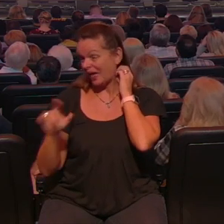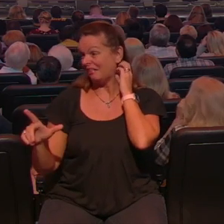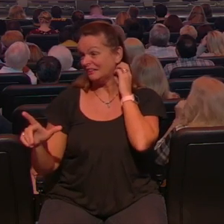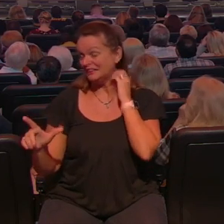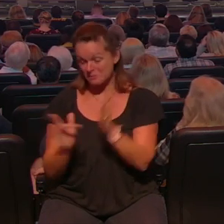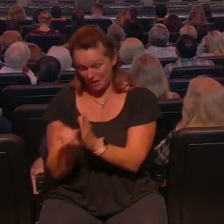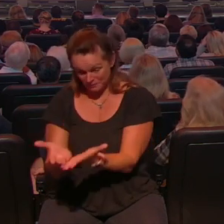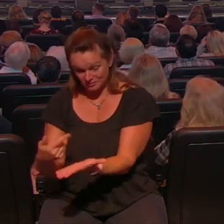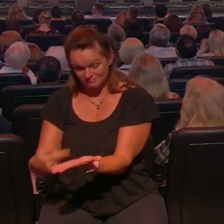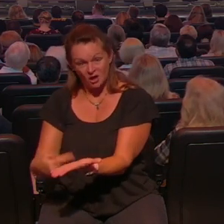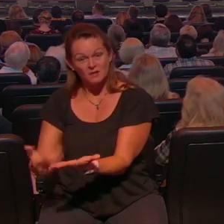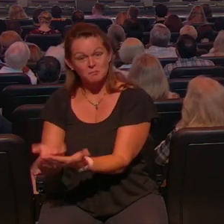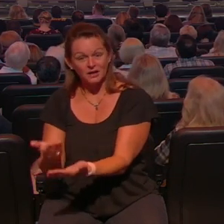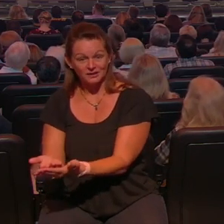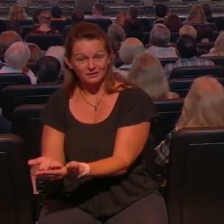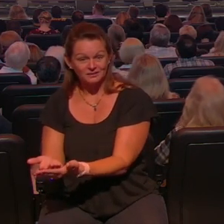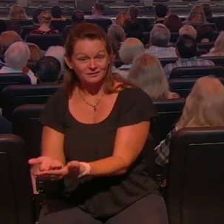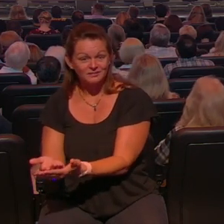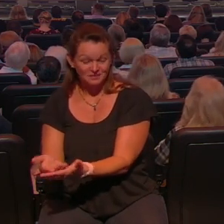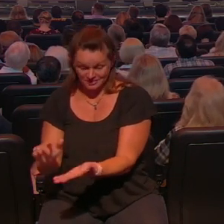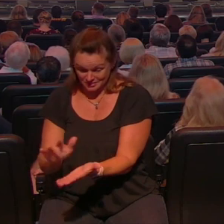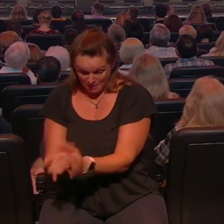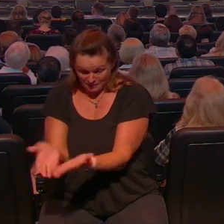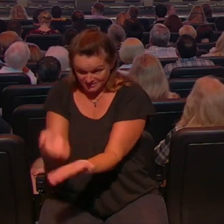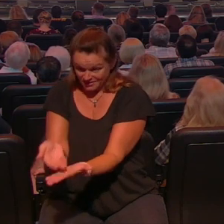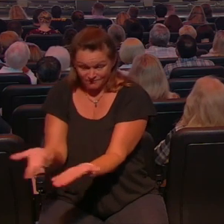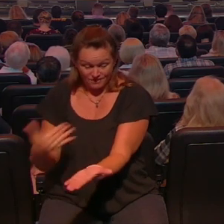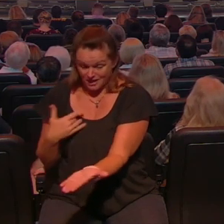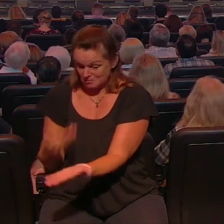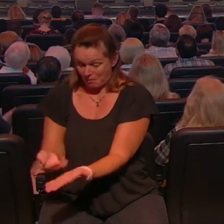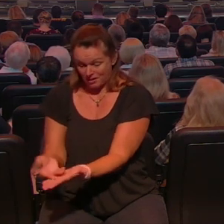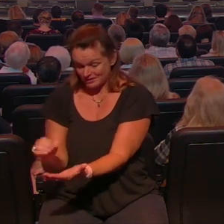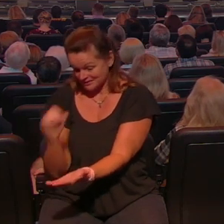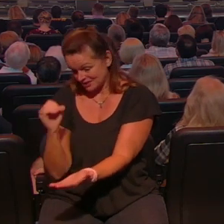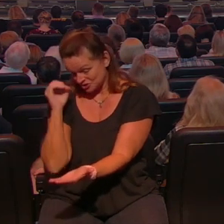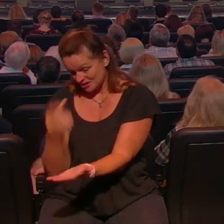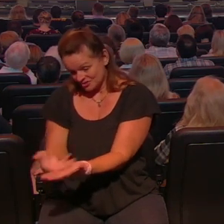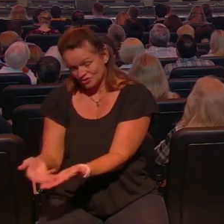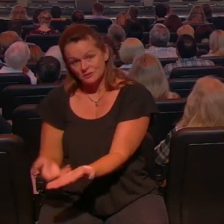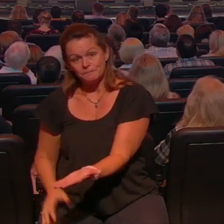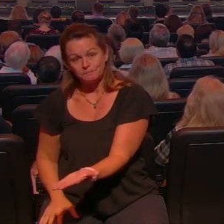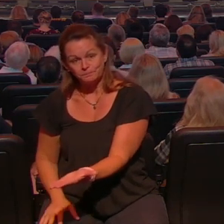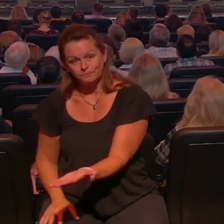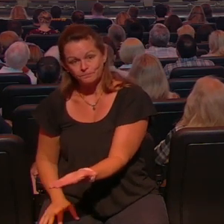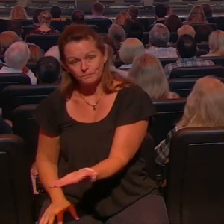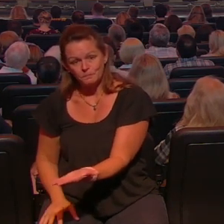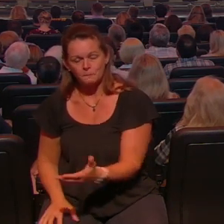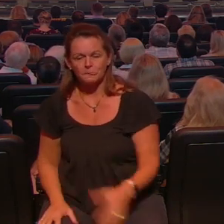a lot more to say about money than you might think as a matter of fact look at every time every time that